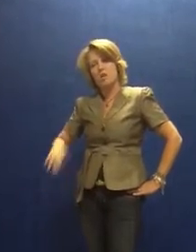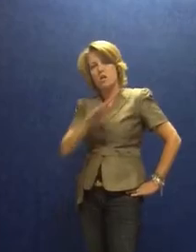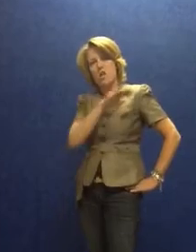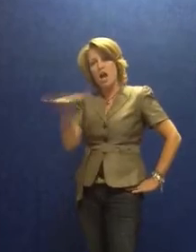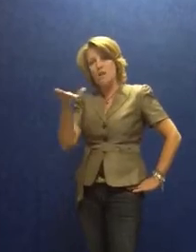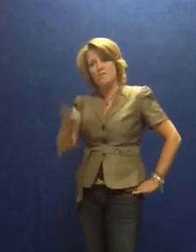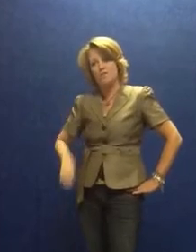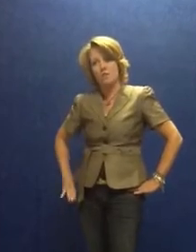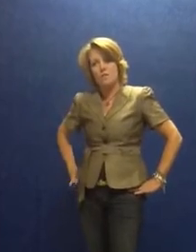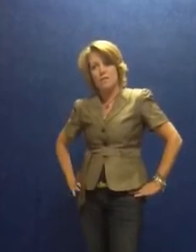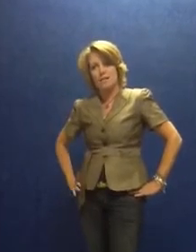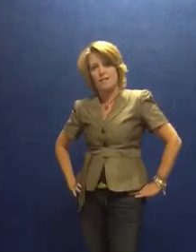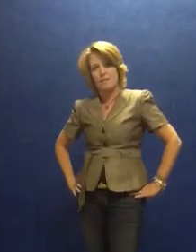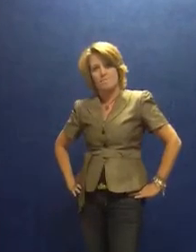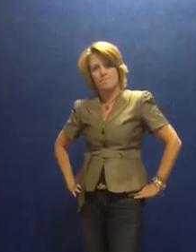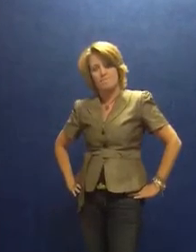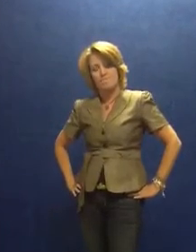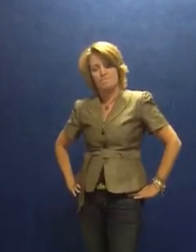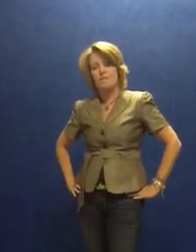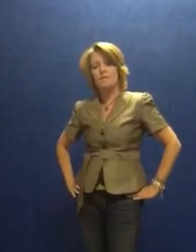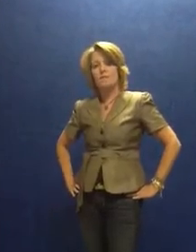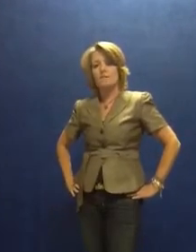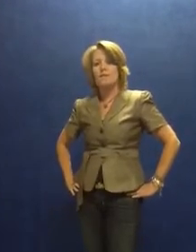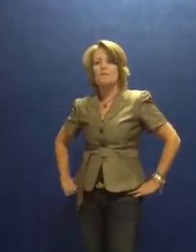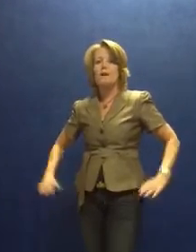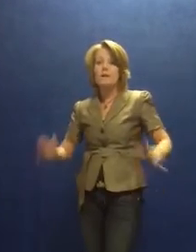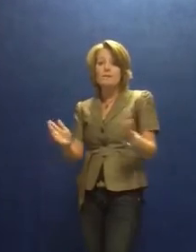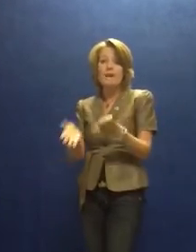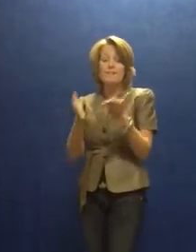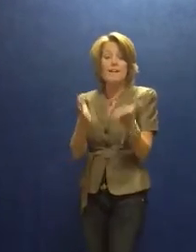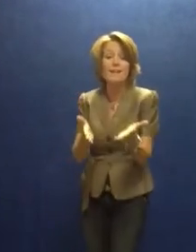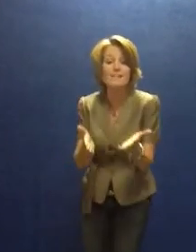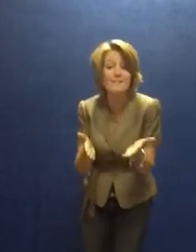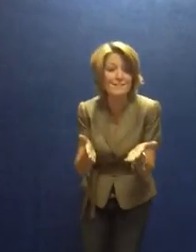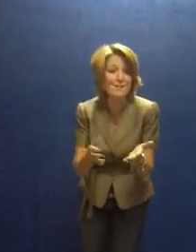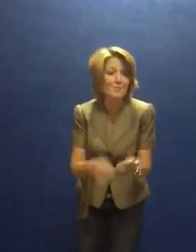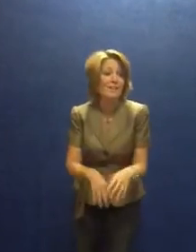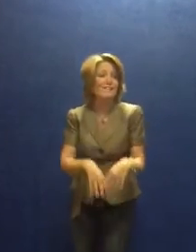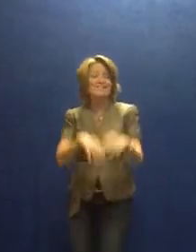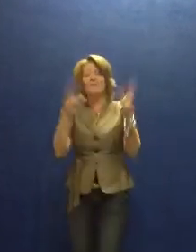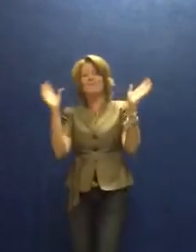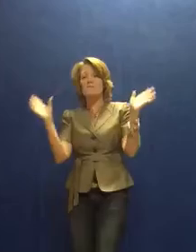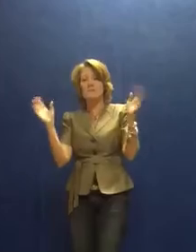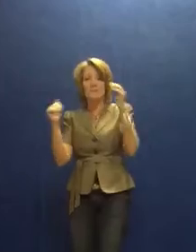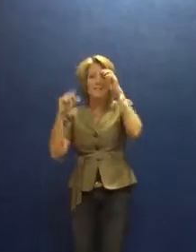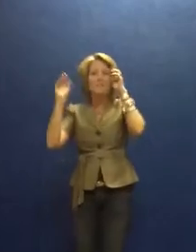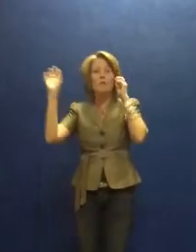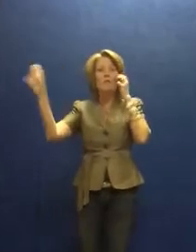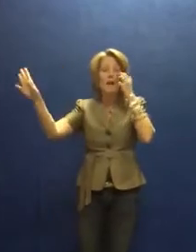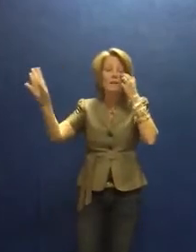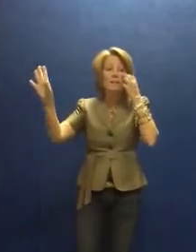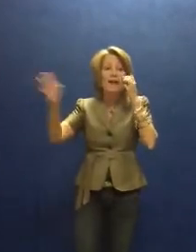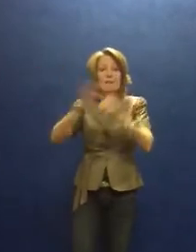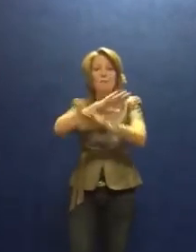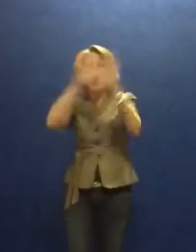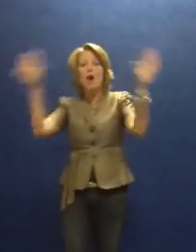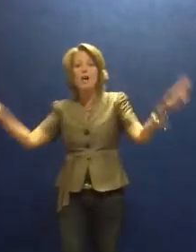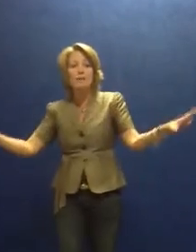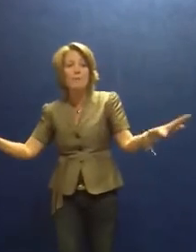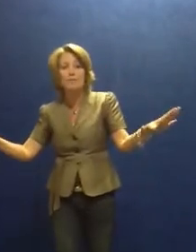none of us are going to that game. Well, as they got into the station wagon, Tim was beaming. He told Uncle Adam all about